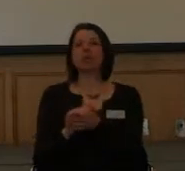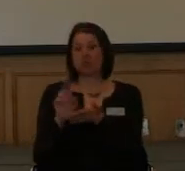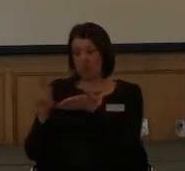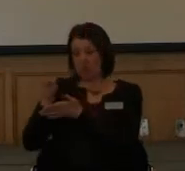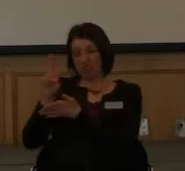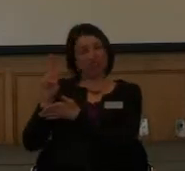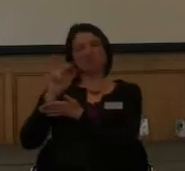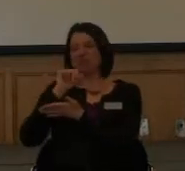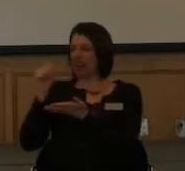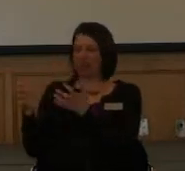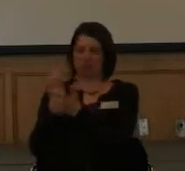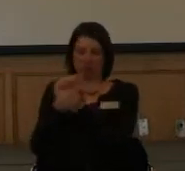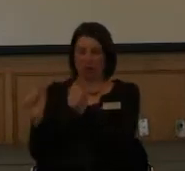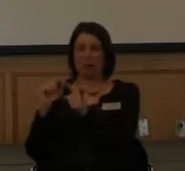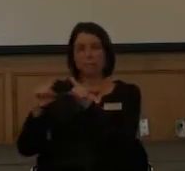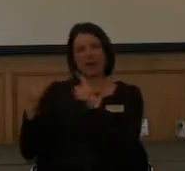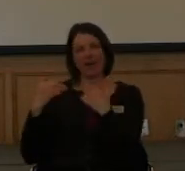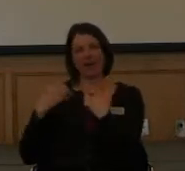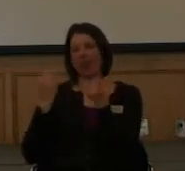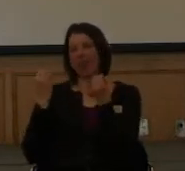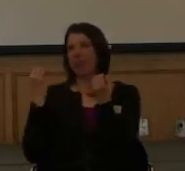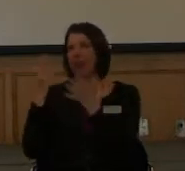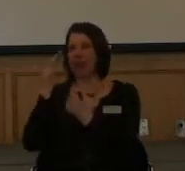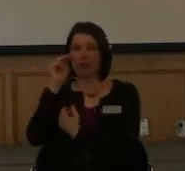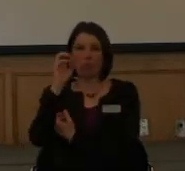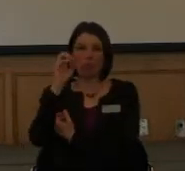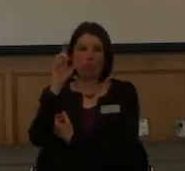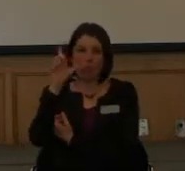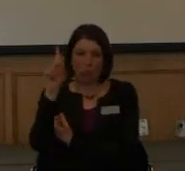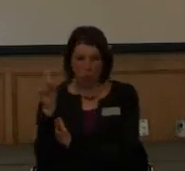You're in a human atmosphere, mold just grows on everything.